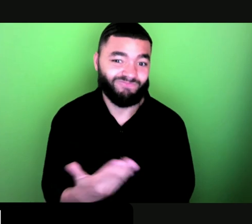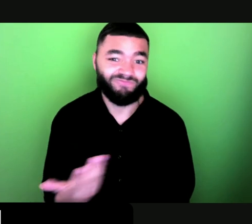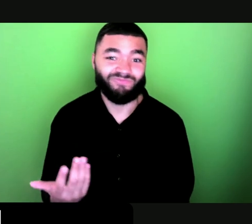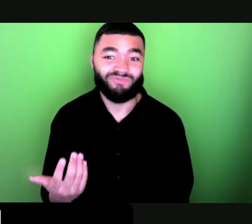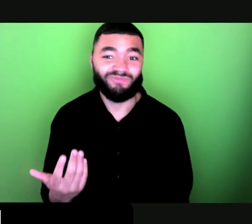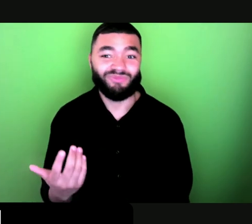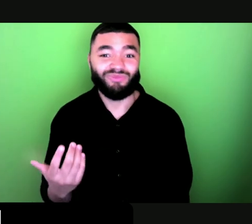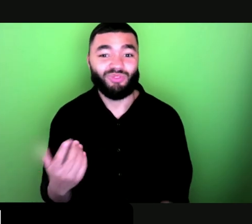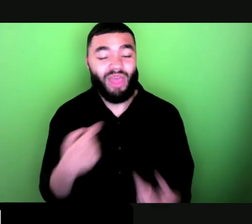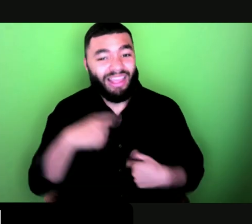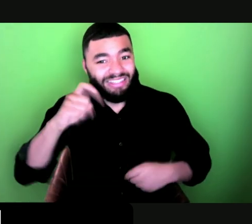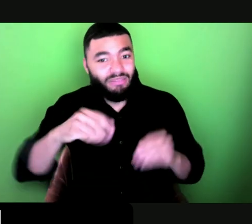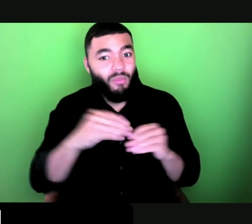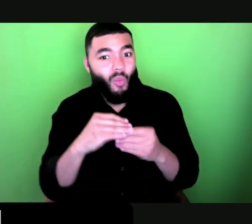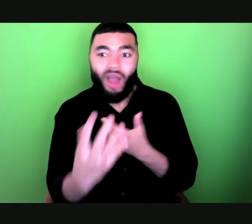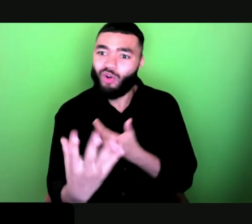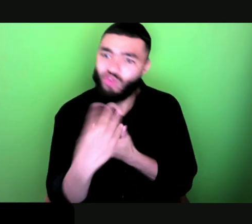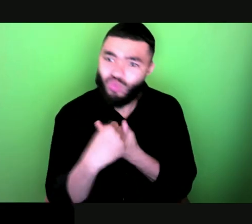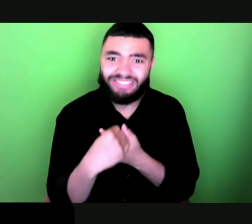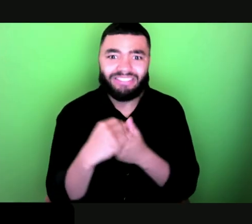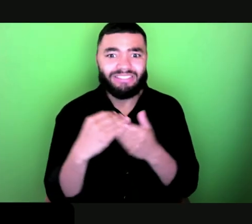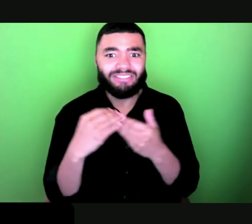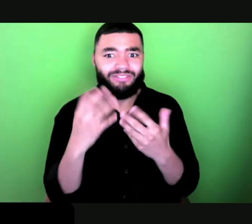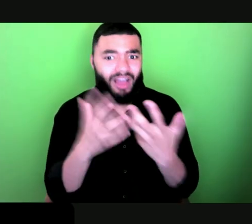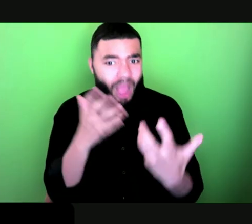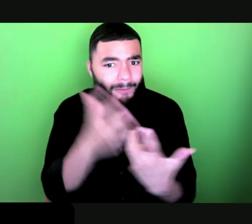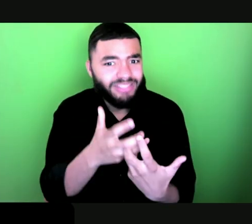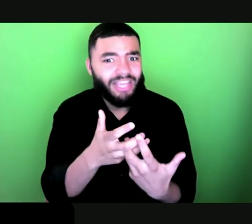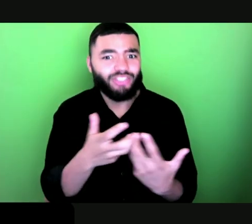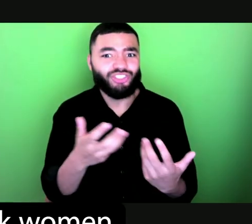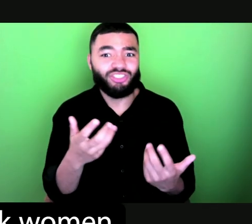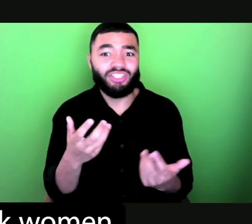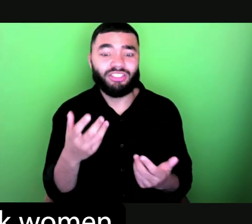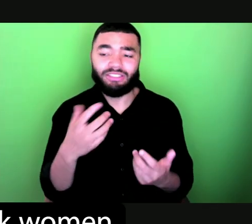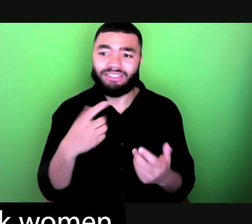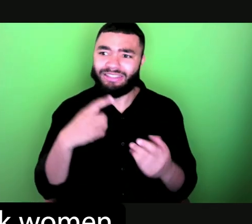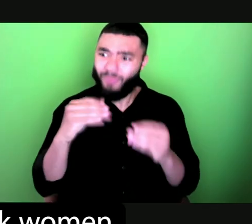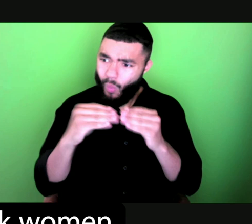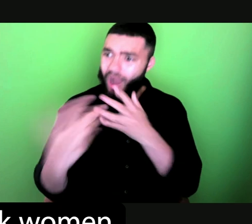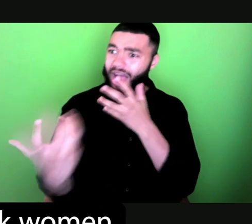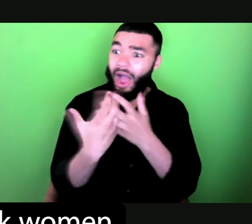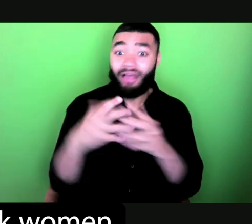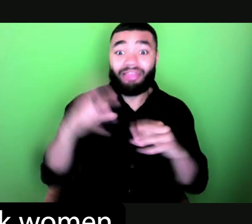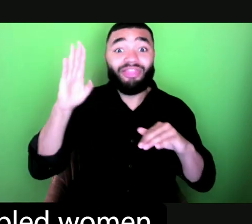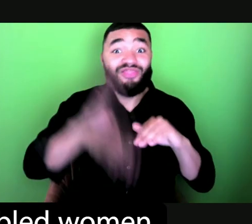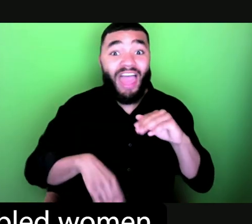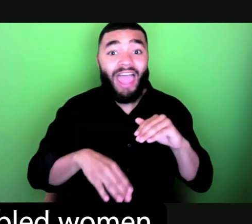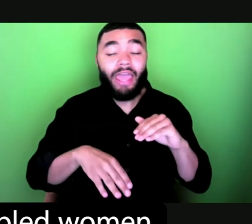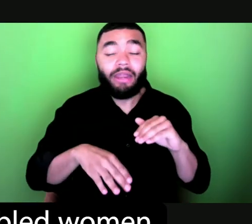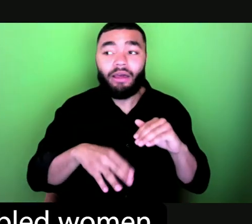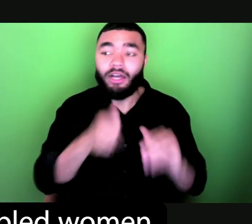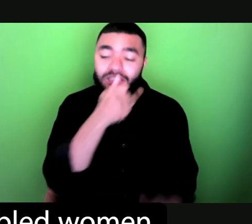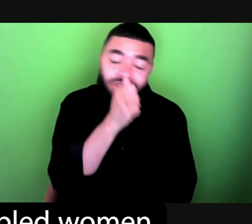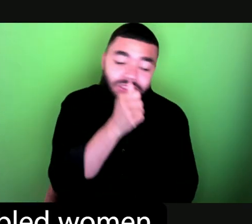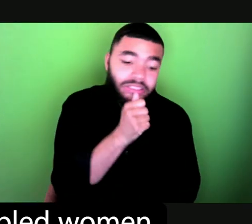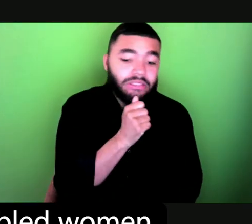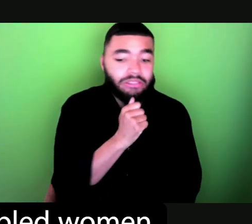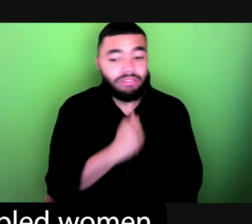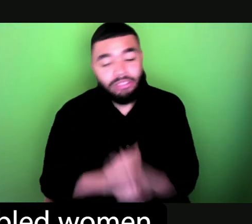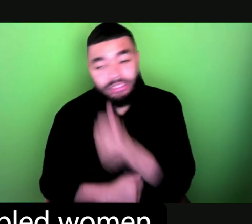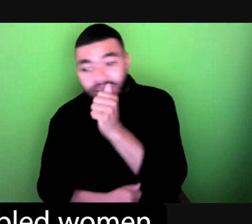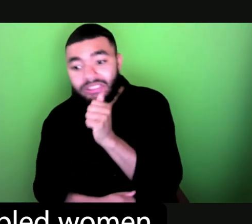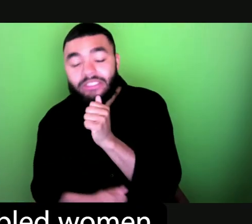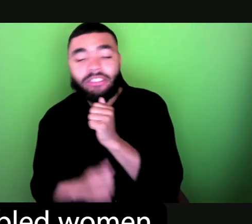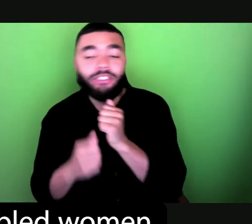support I needed instead of powering through and suffering and silence. And as many Black women, especially Black